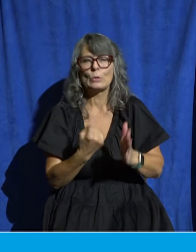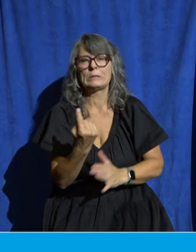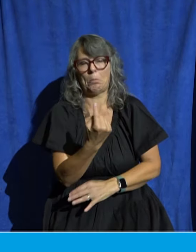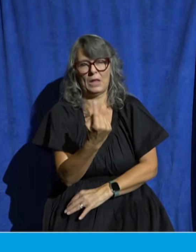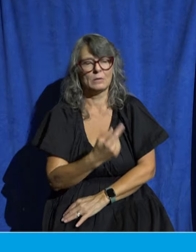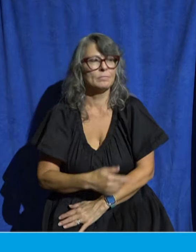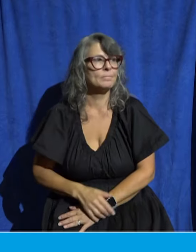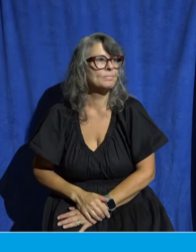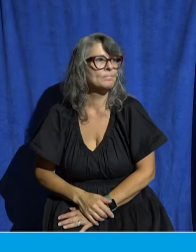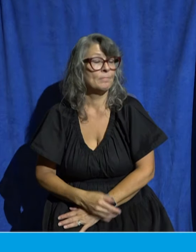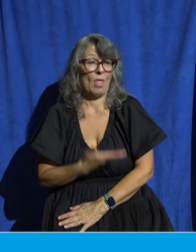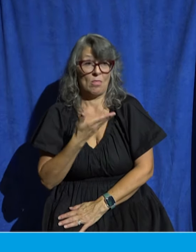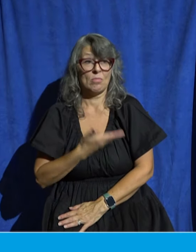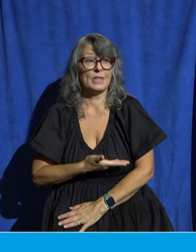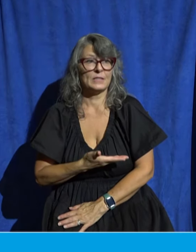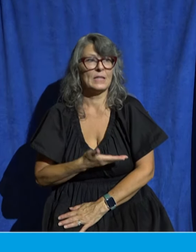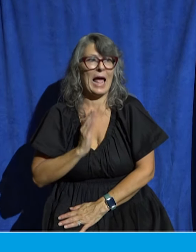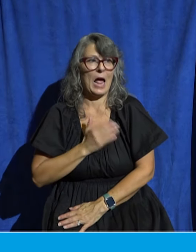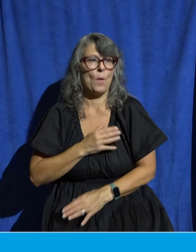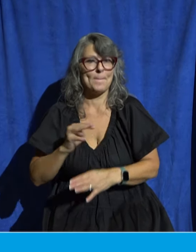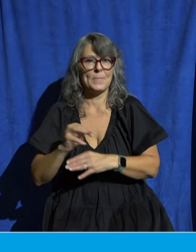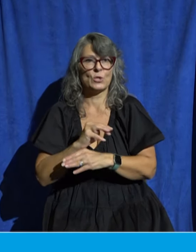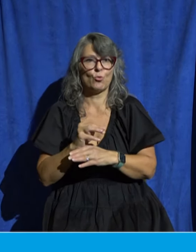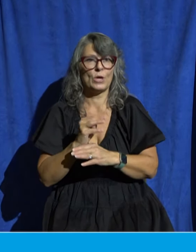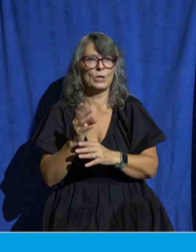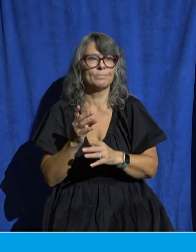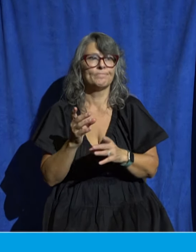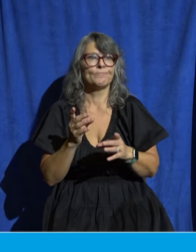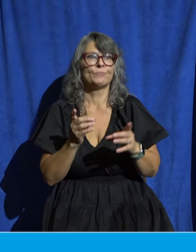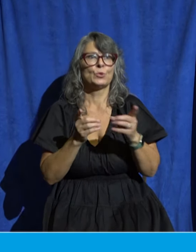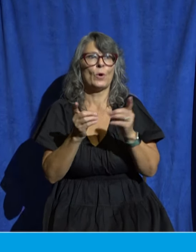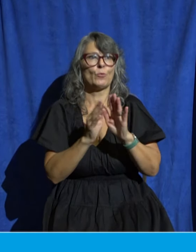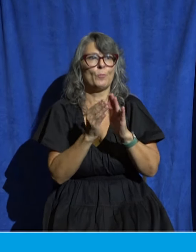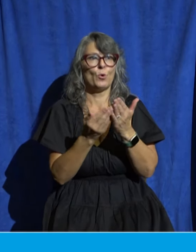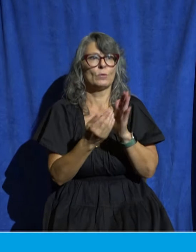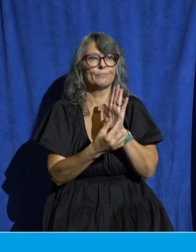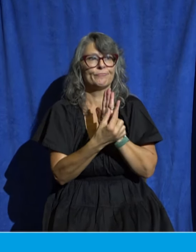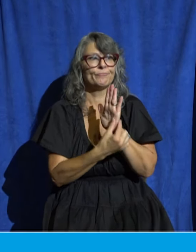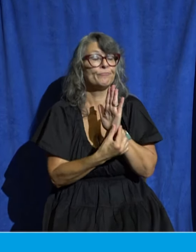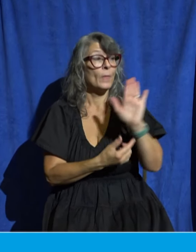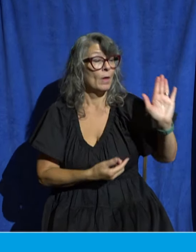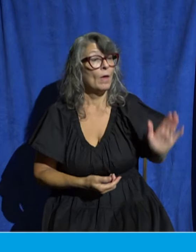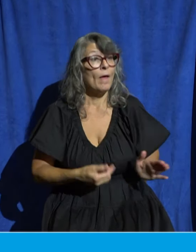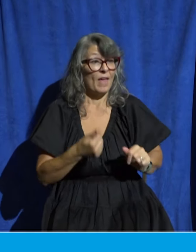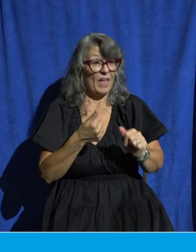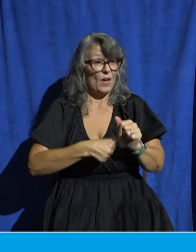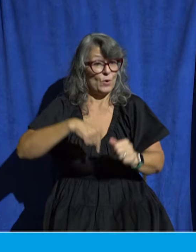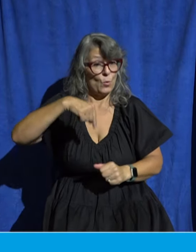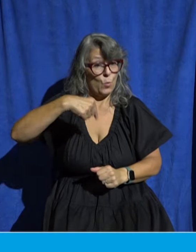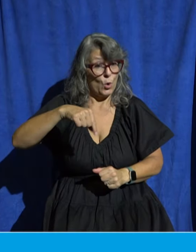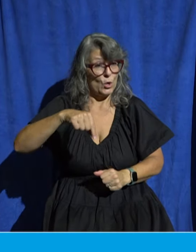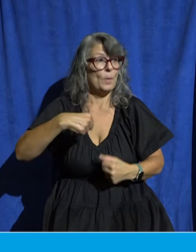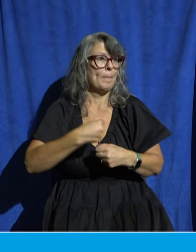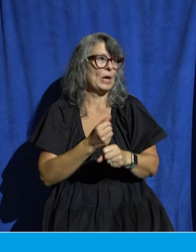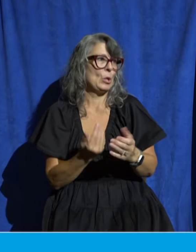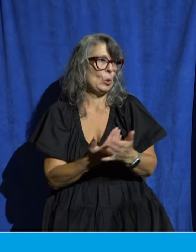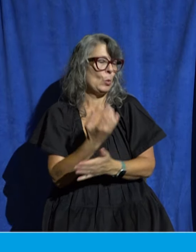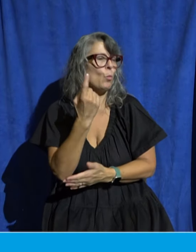this is our ministry directory we put it out every single quarter and this is one of the best places you can go to find out most of